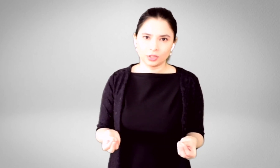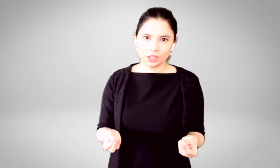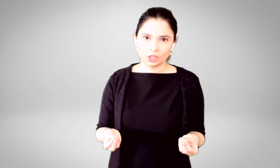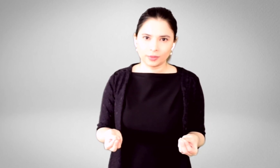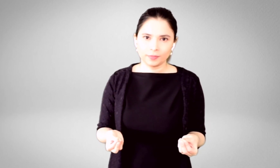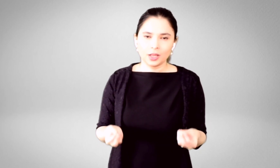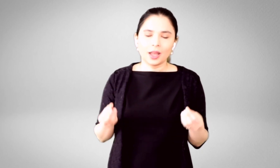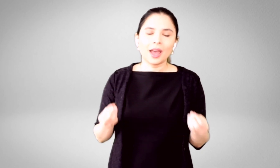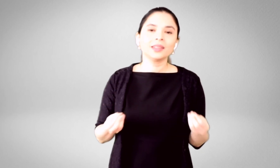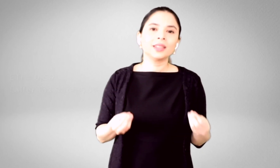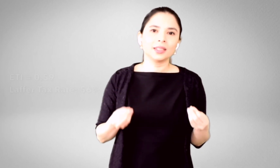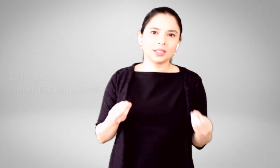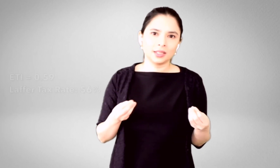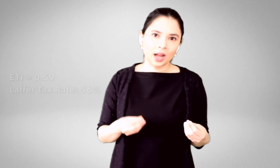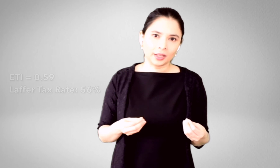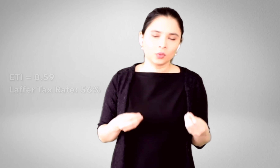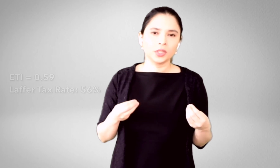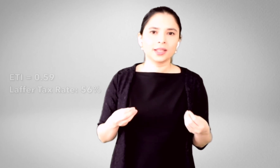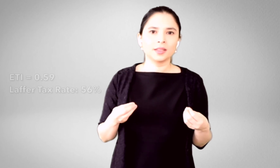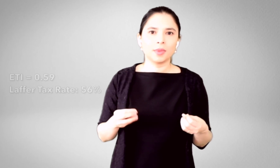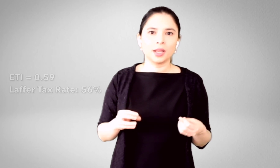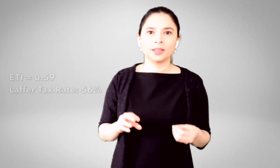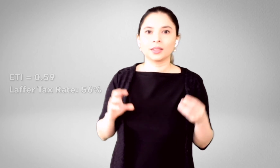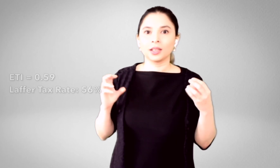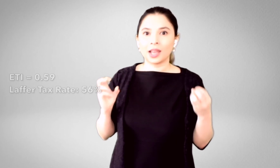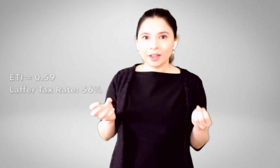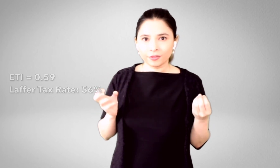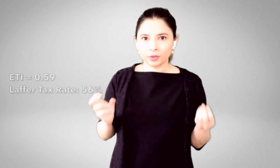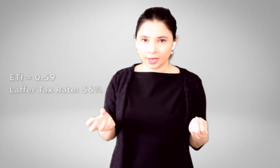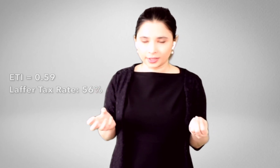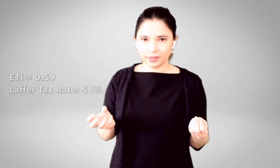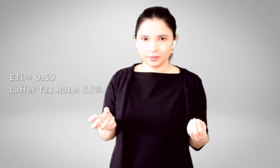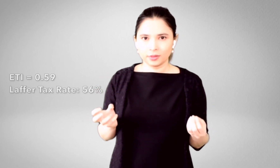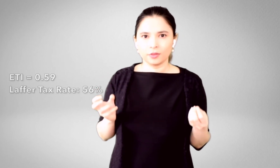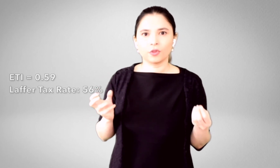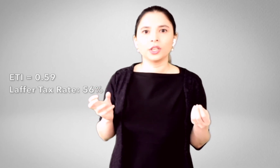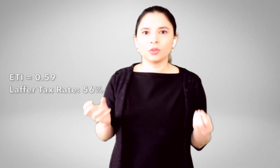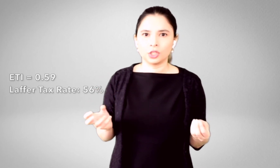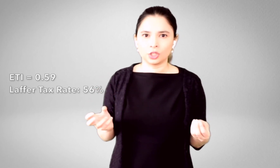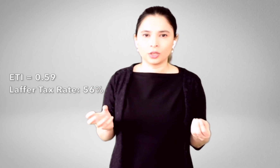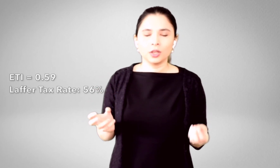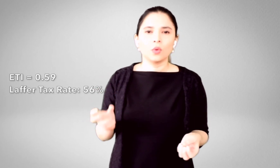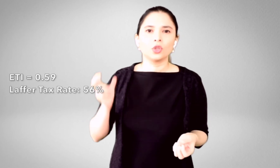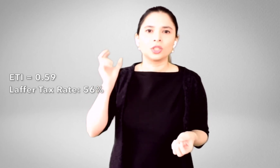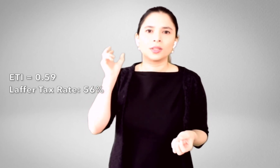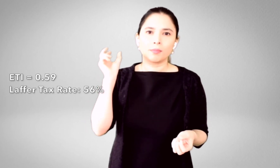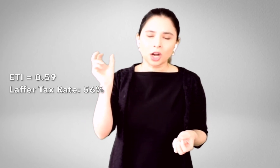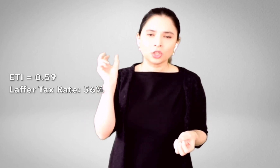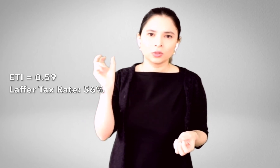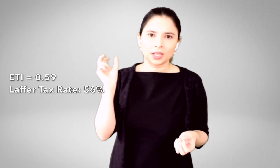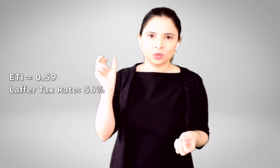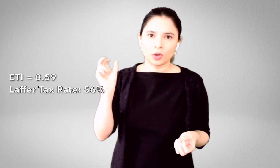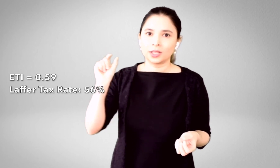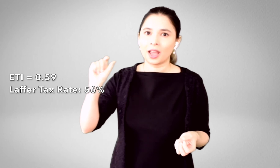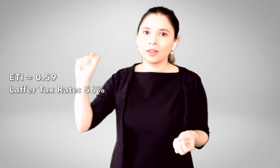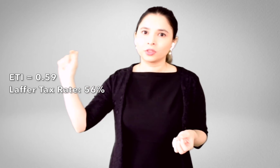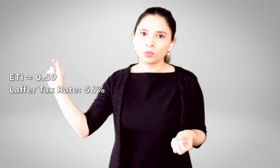Indonesia. At that ETI, we estimate that the laffer rate for Indonesia, which is the marginal tax rate after